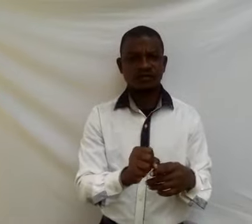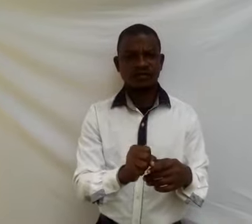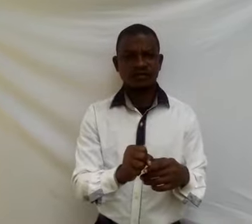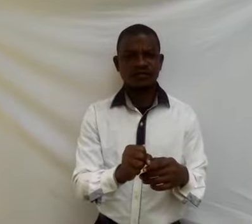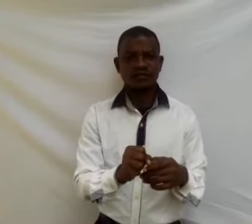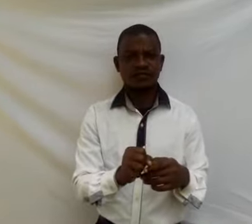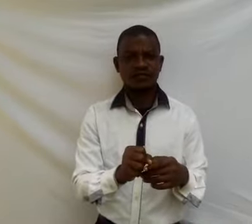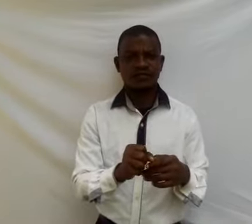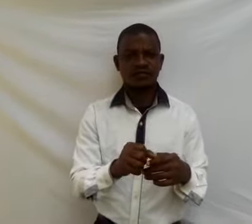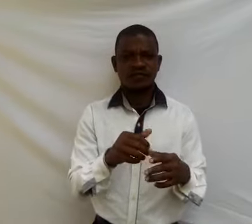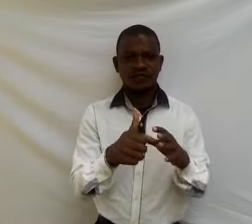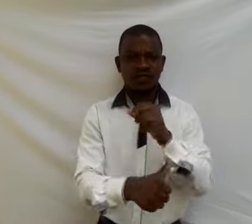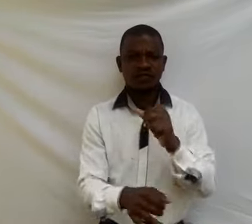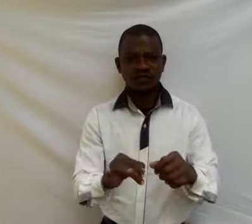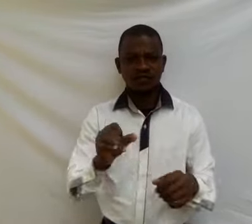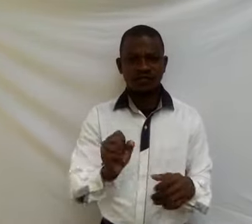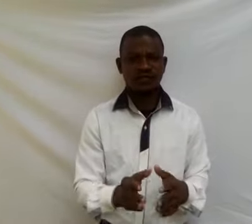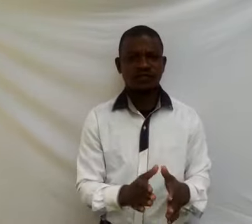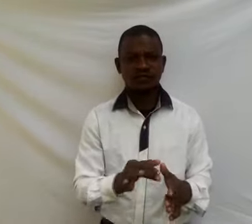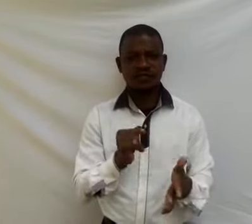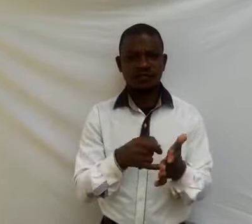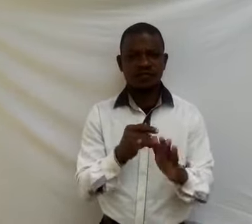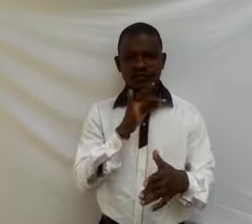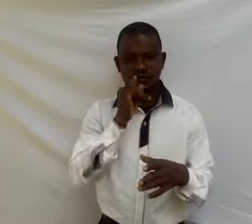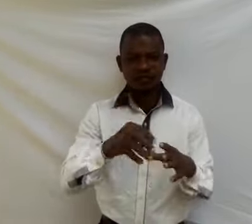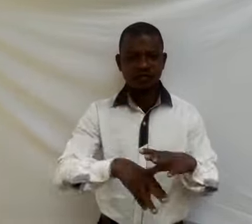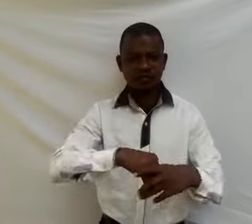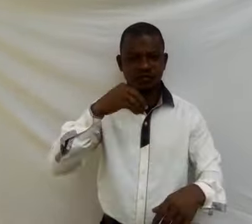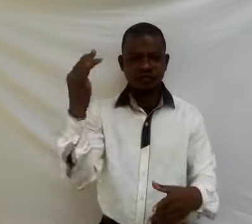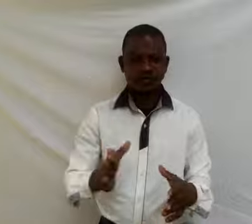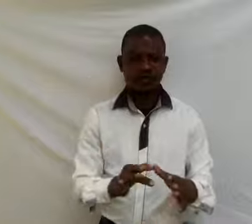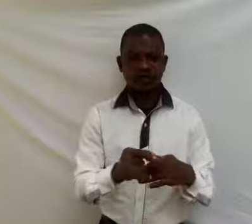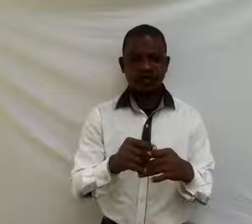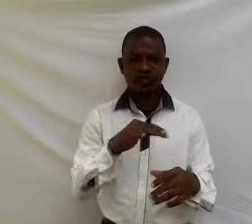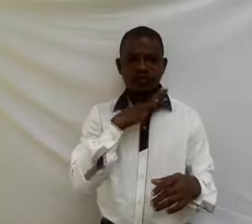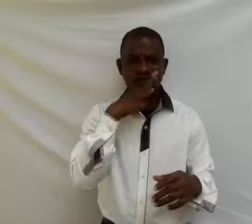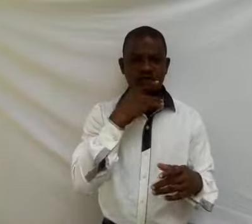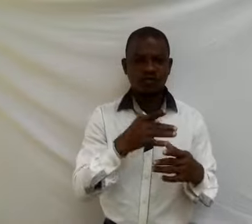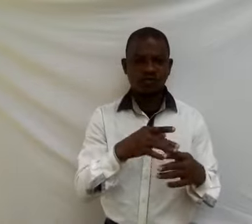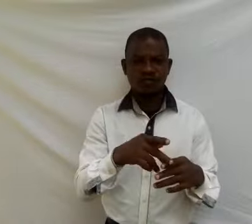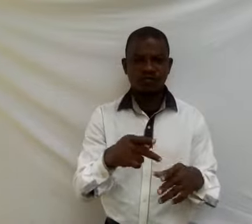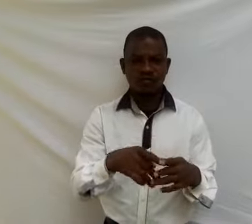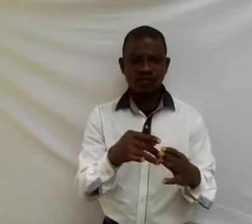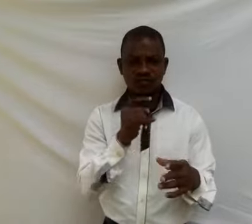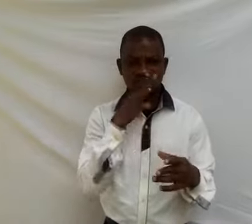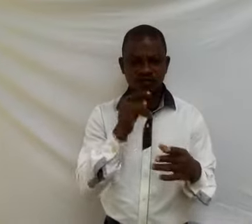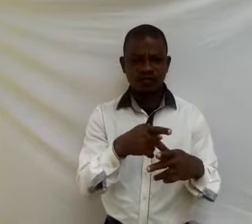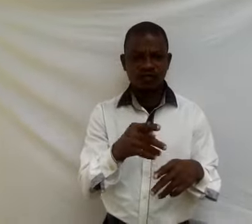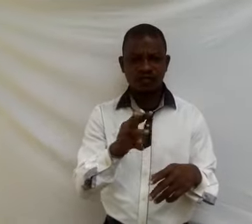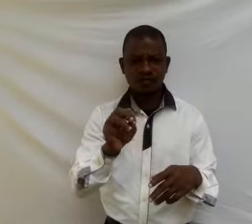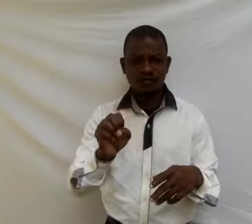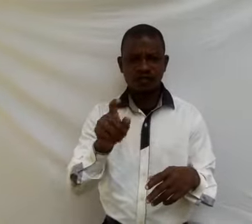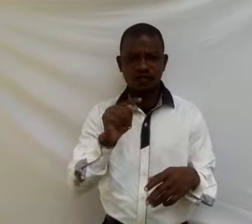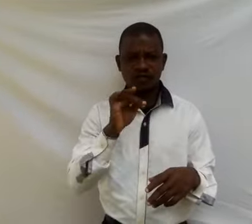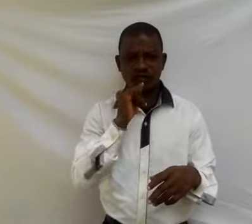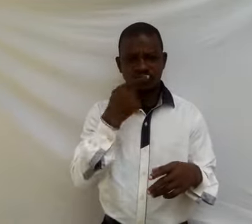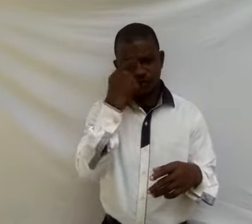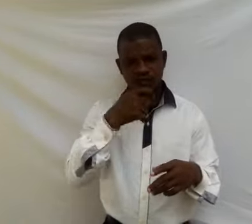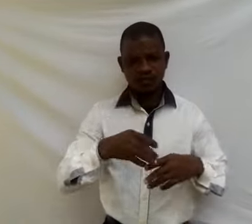Escrition. It is the remover of waste product of metabolism from the body of a living